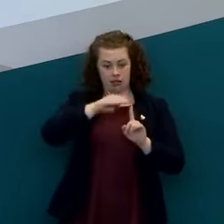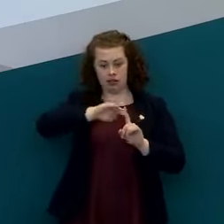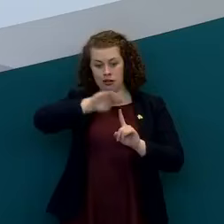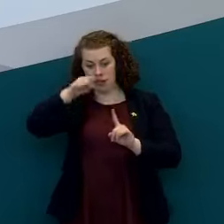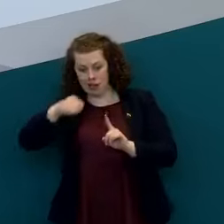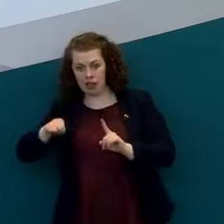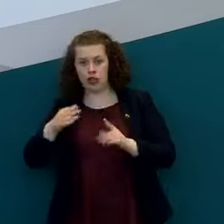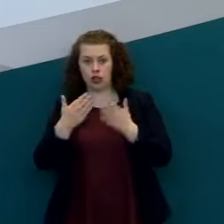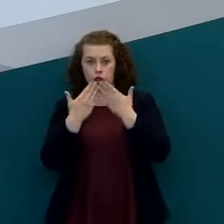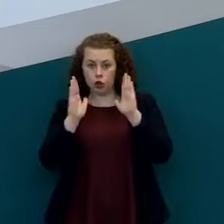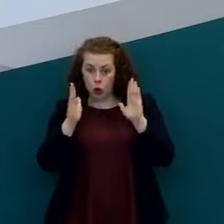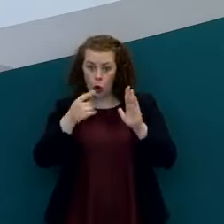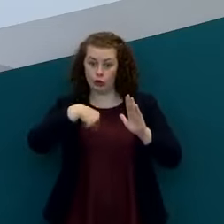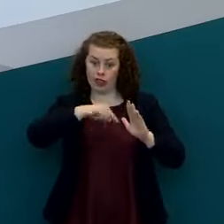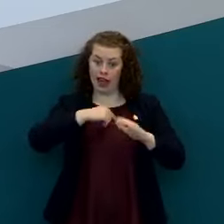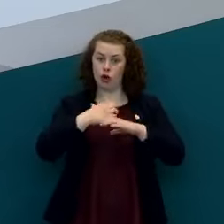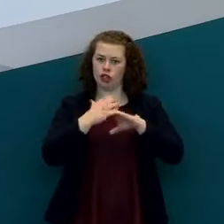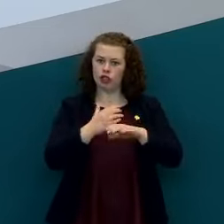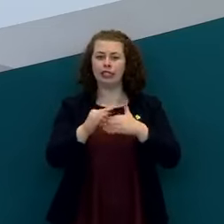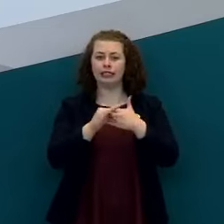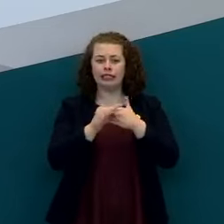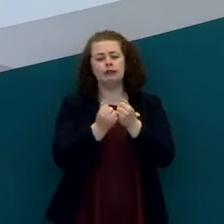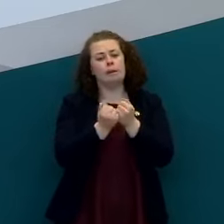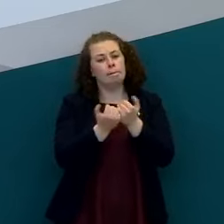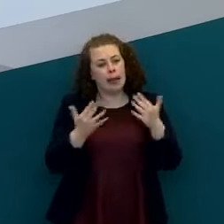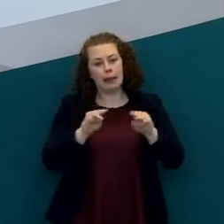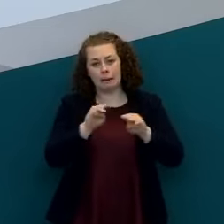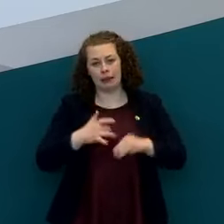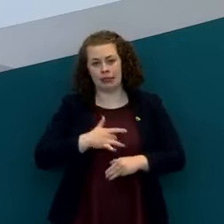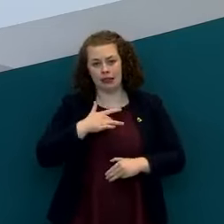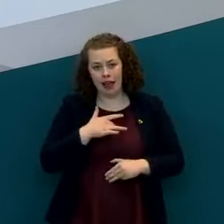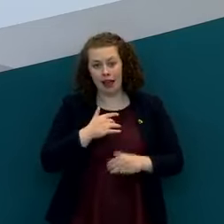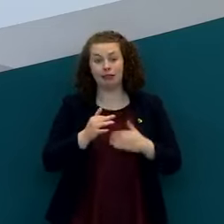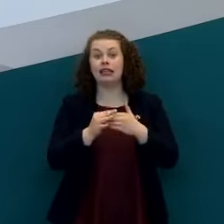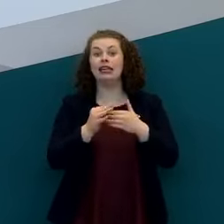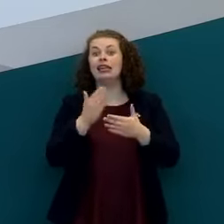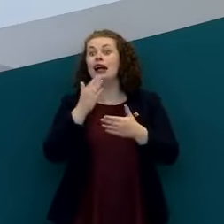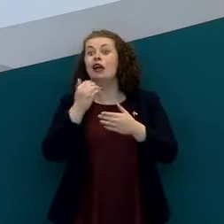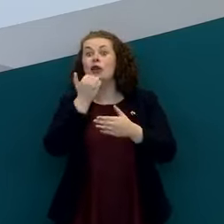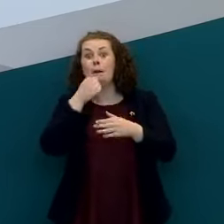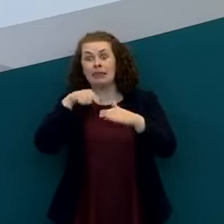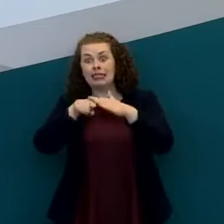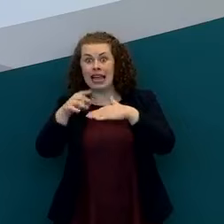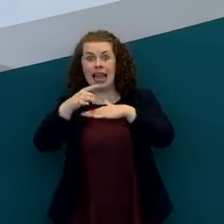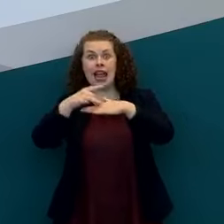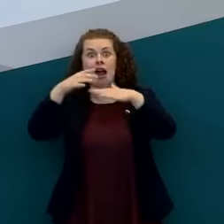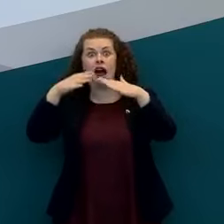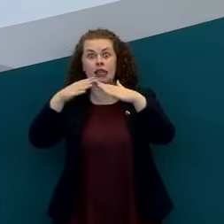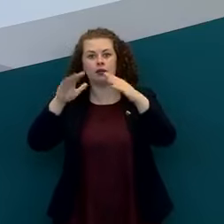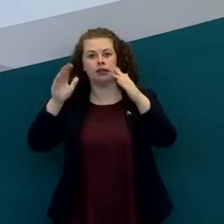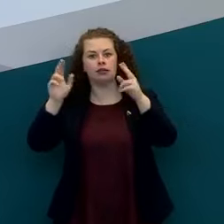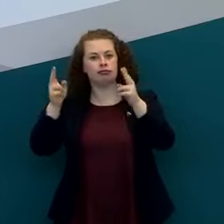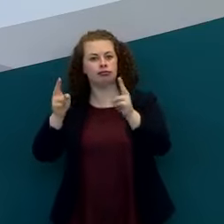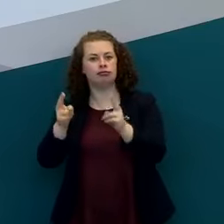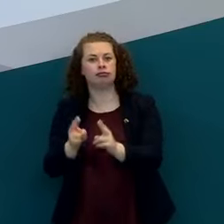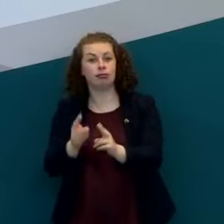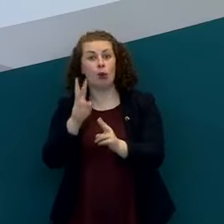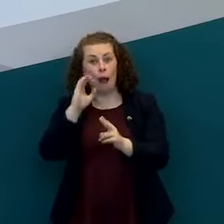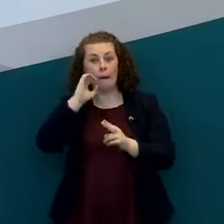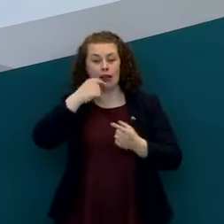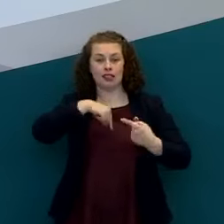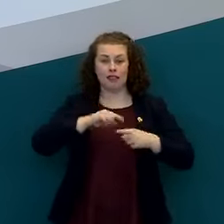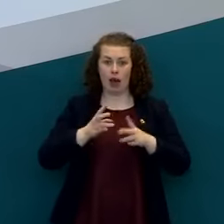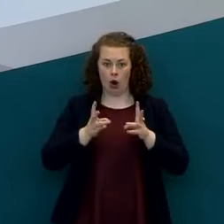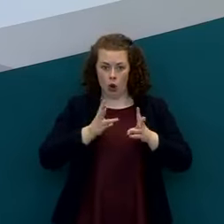saved many people's lives saved hospitalizations saved admissions to intensive care units in very large numbers as a